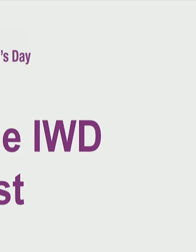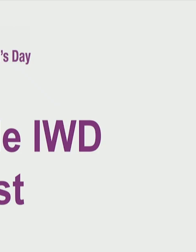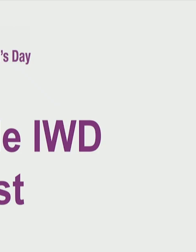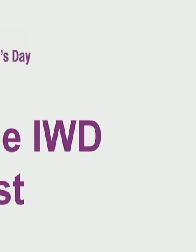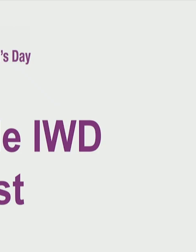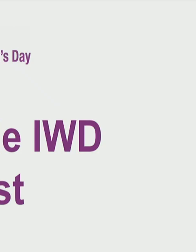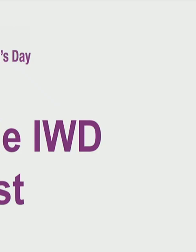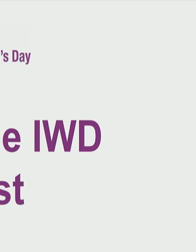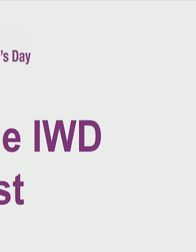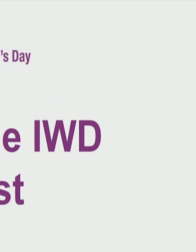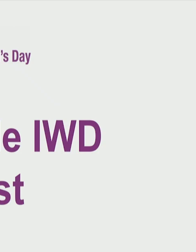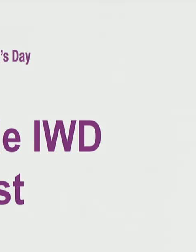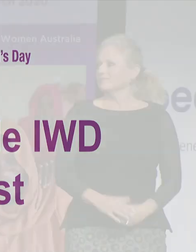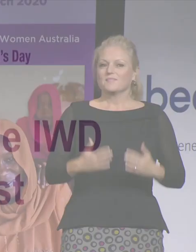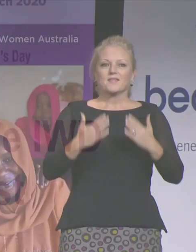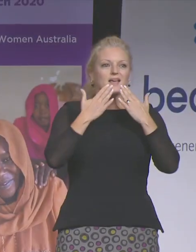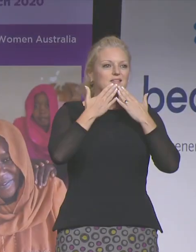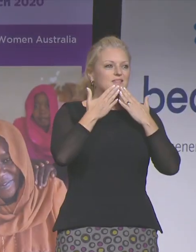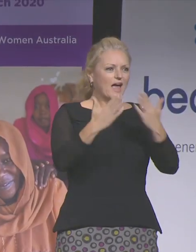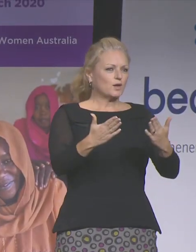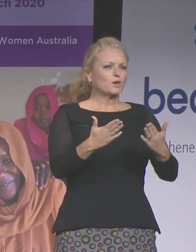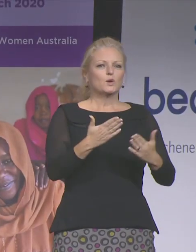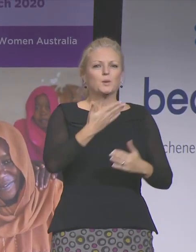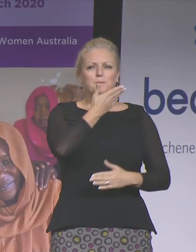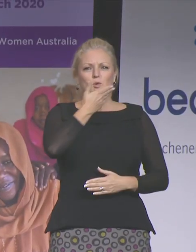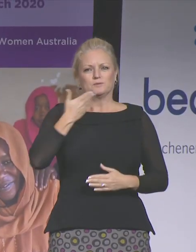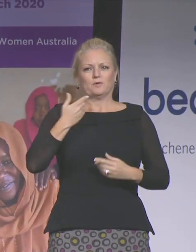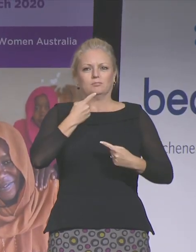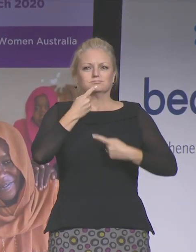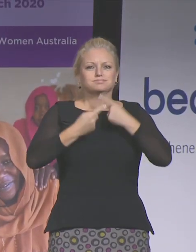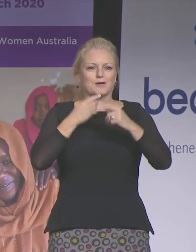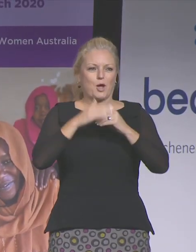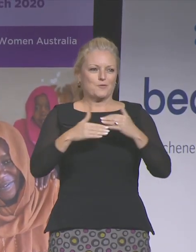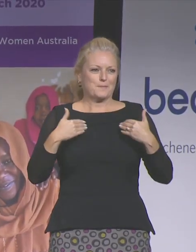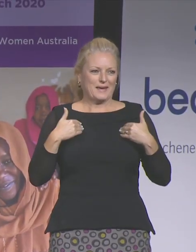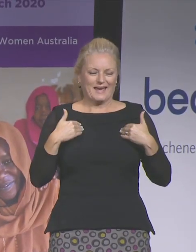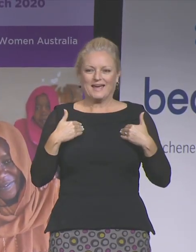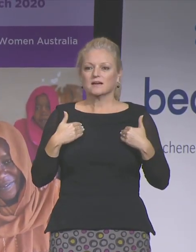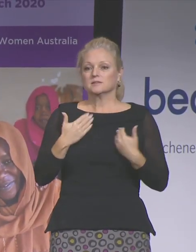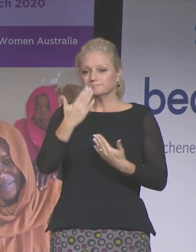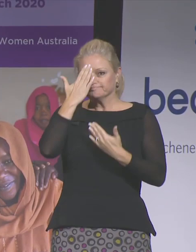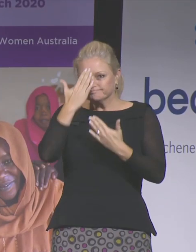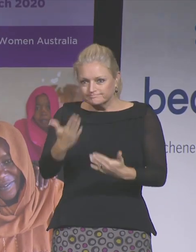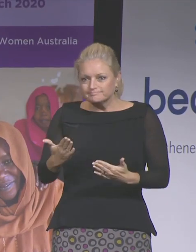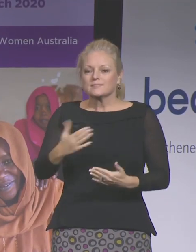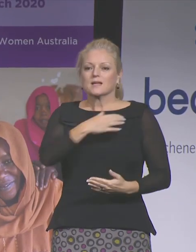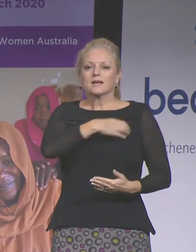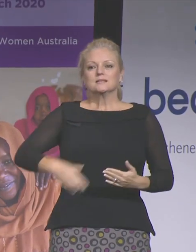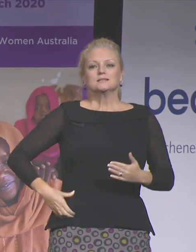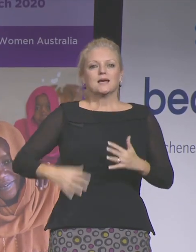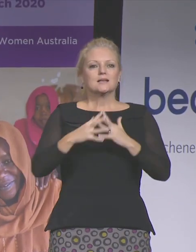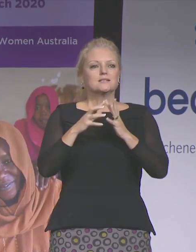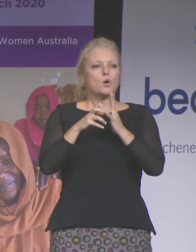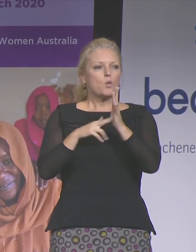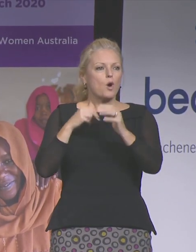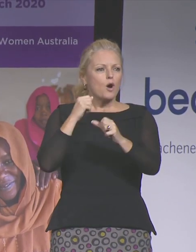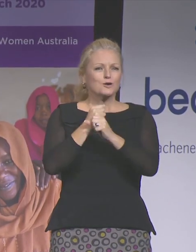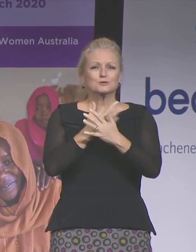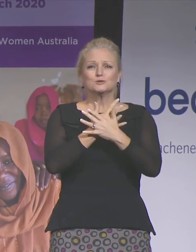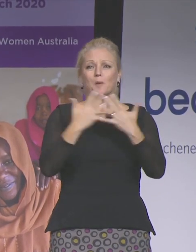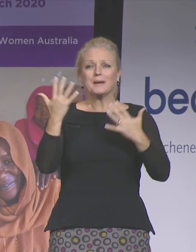Thank you so much for that lovely introduction. Your excellency Senator Wong, so many distinguished